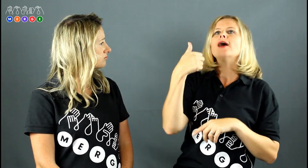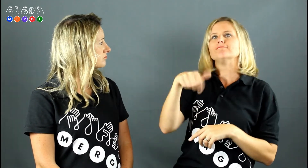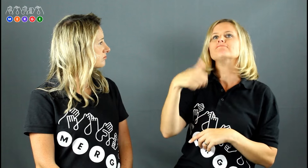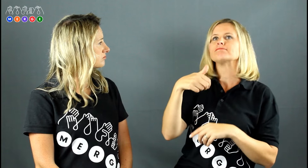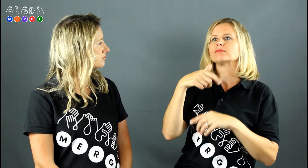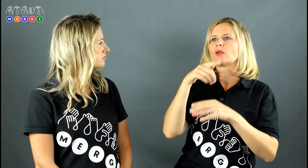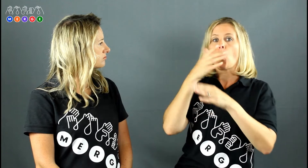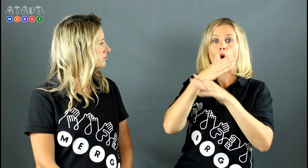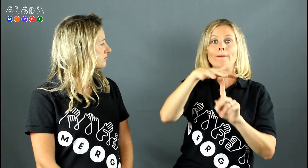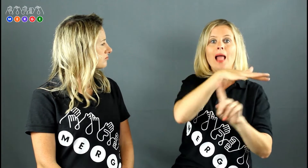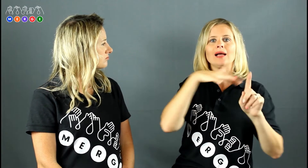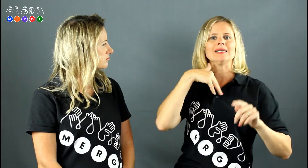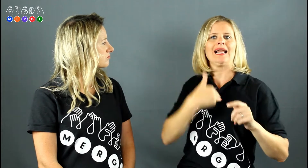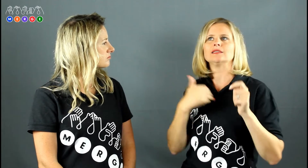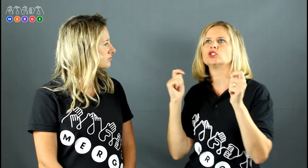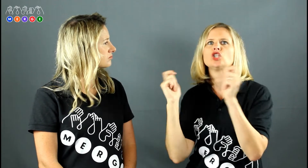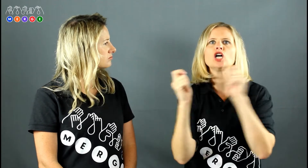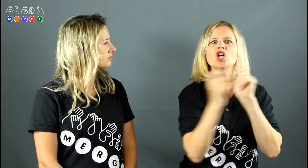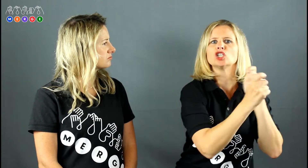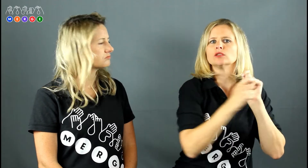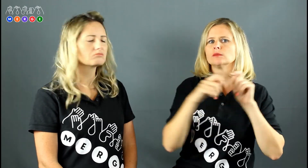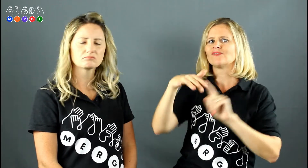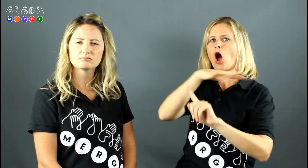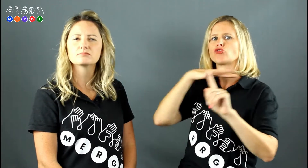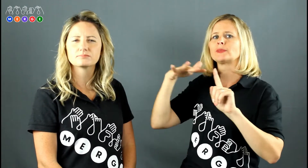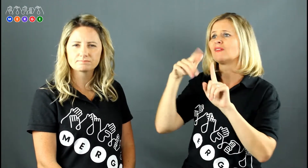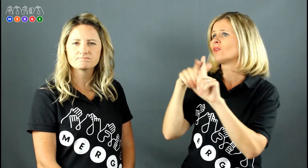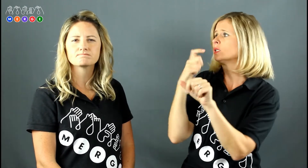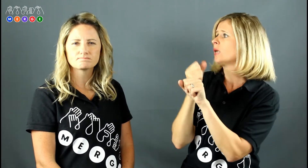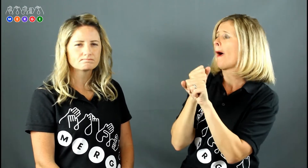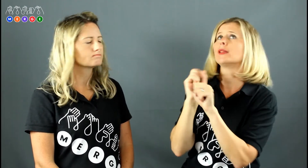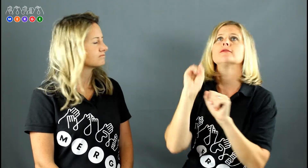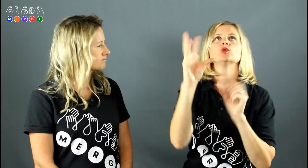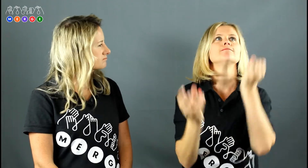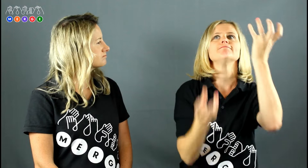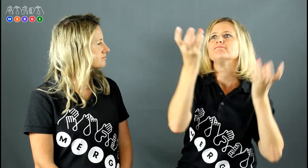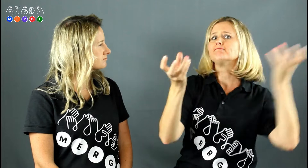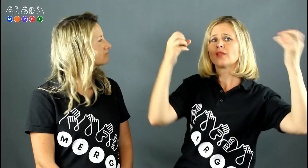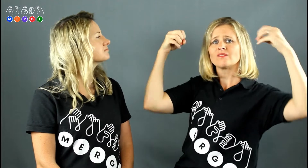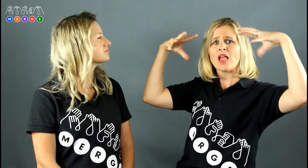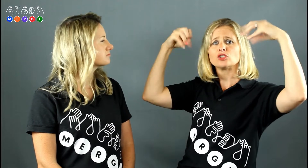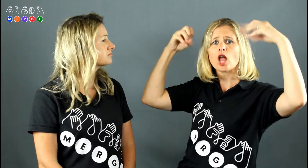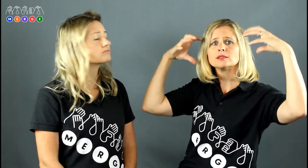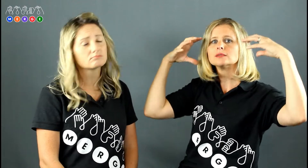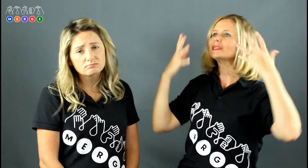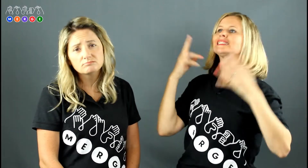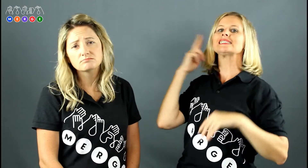professional development. Or perhaps when they go home or the workplace, they may want to make changes in their environment. For example,